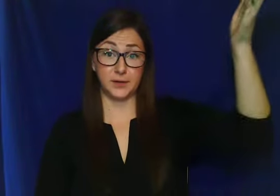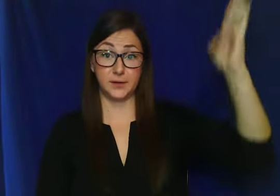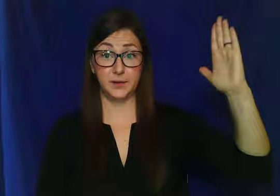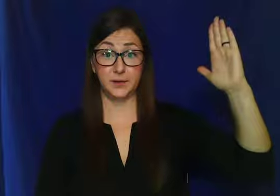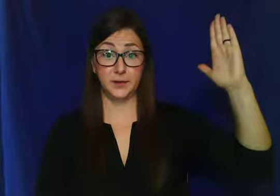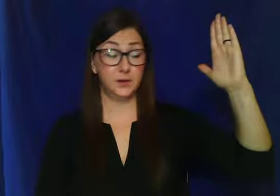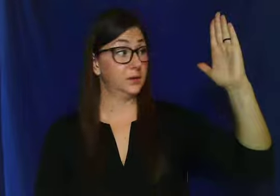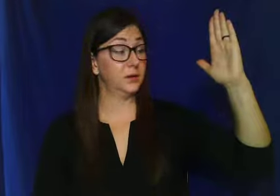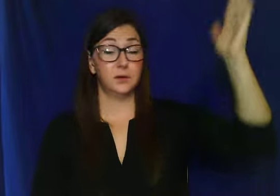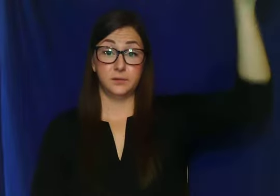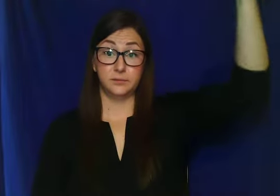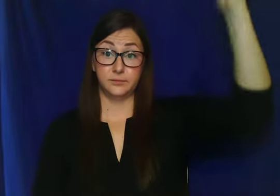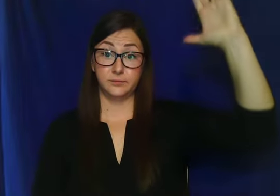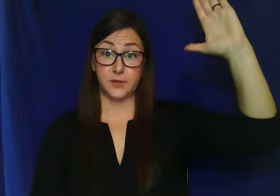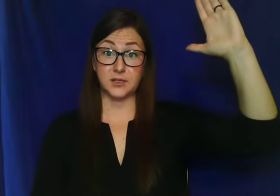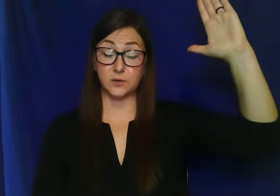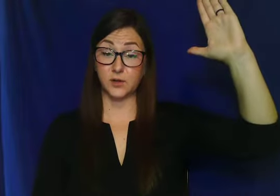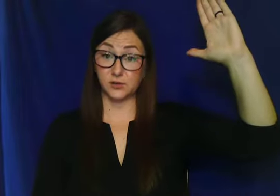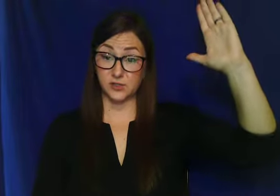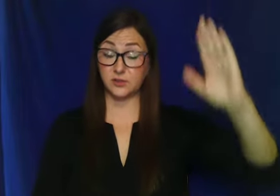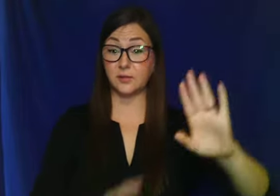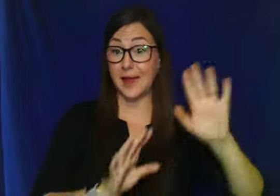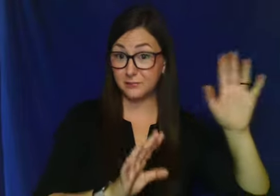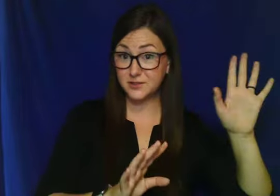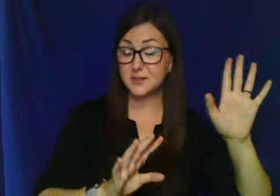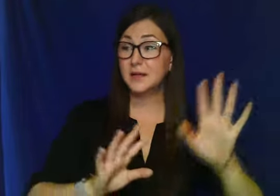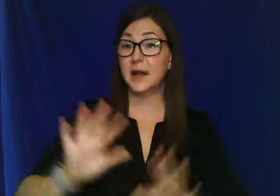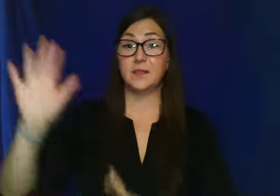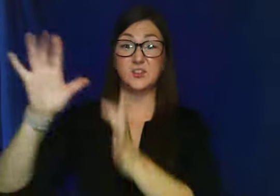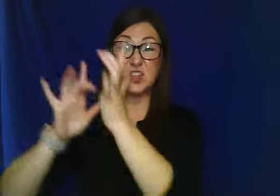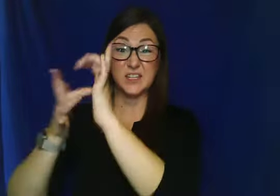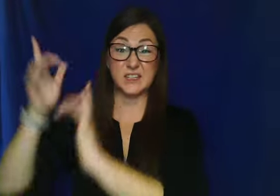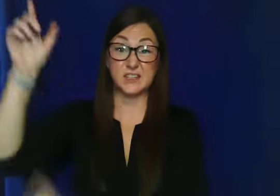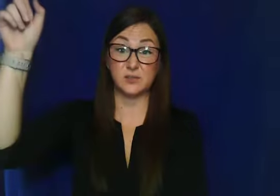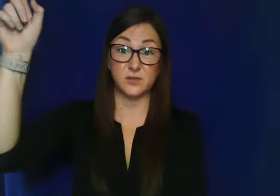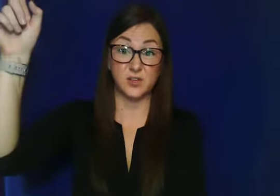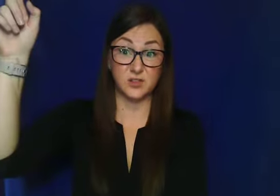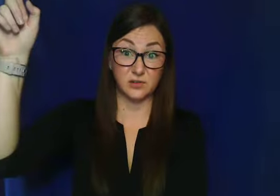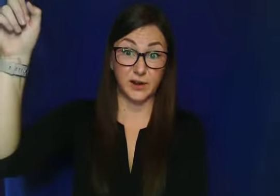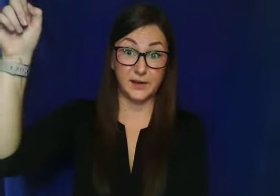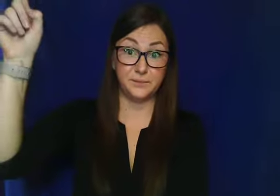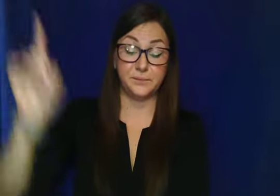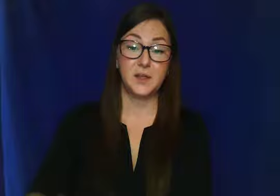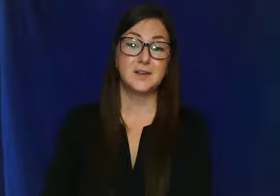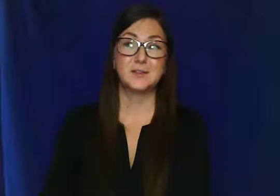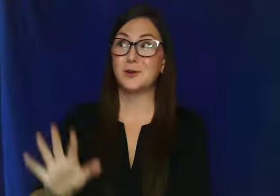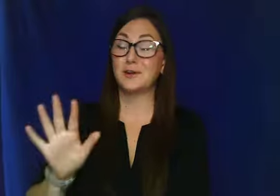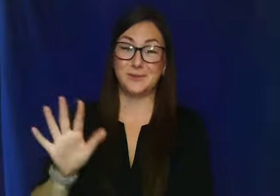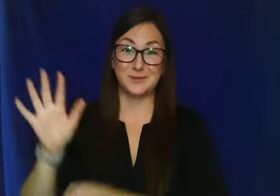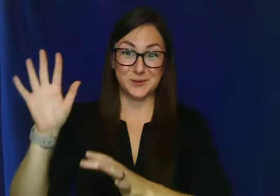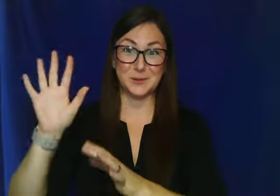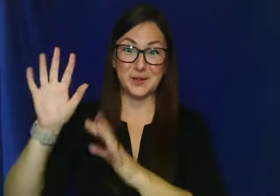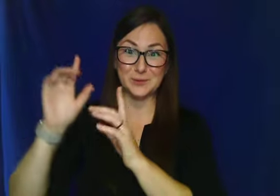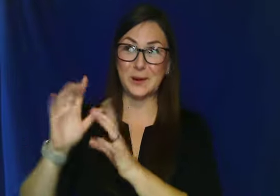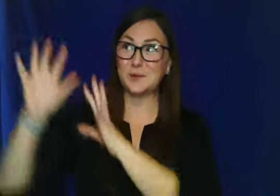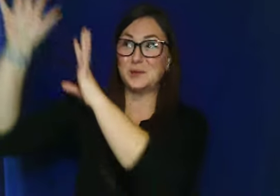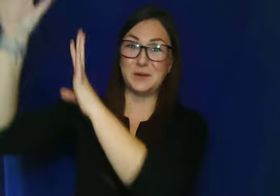is over here to the left and then Jesus is over here to the right. Okay. So that's why I'm going to be